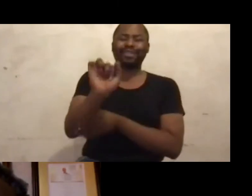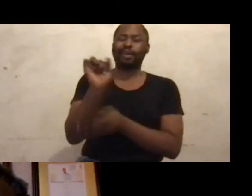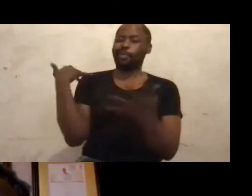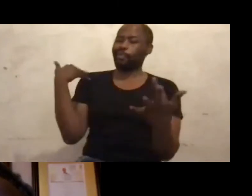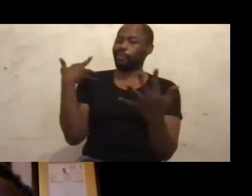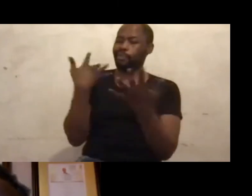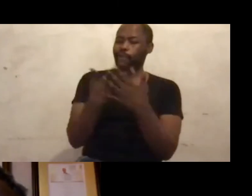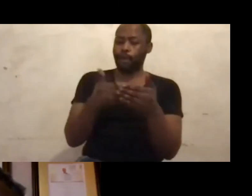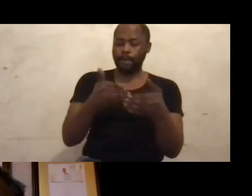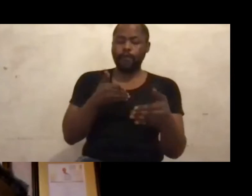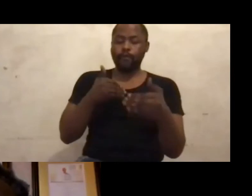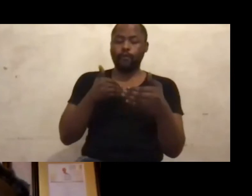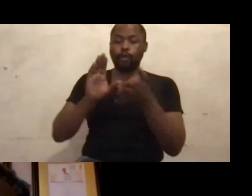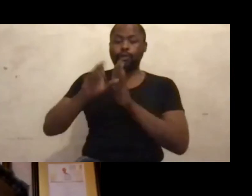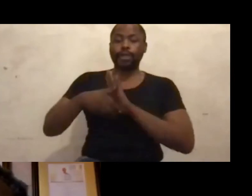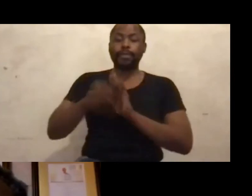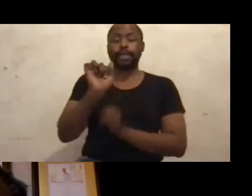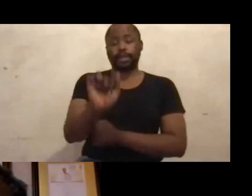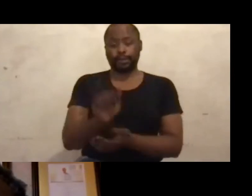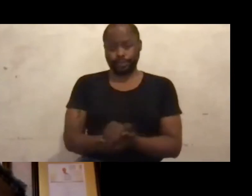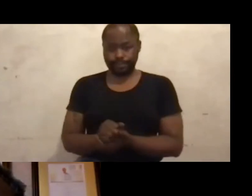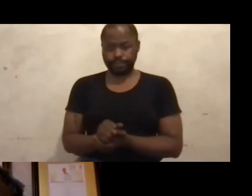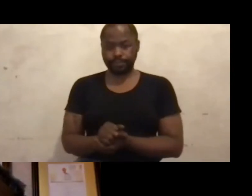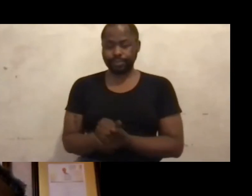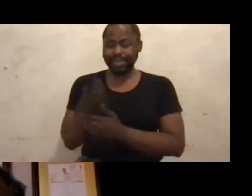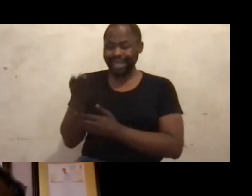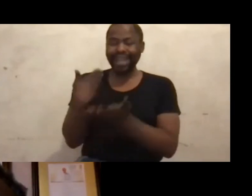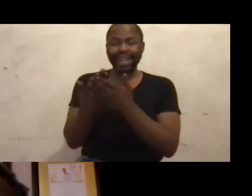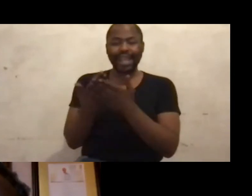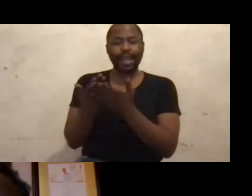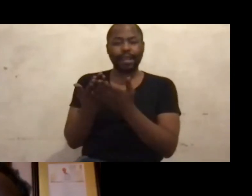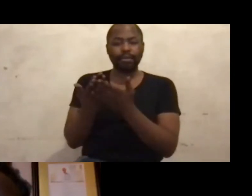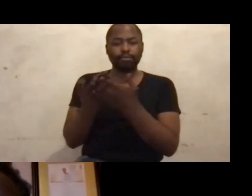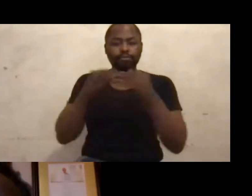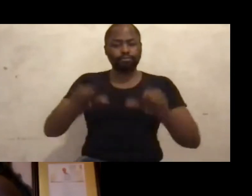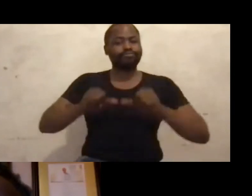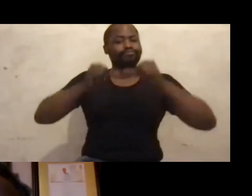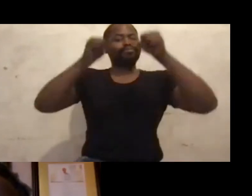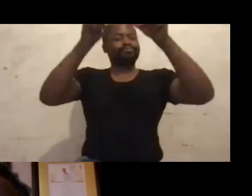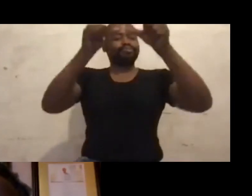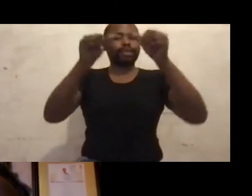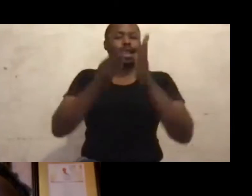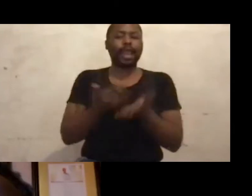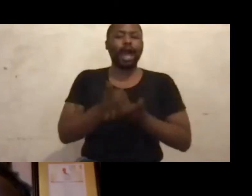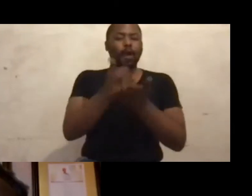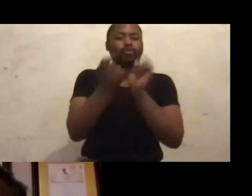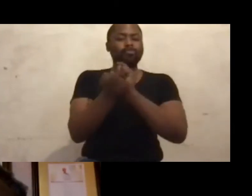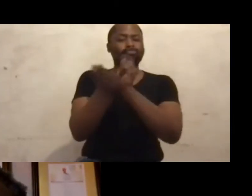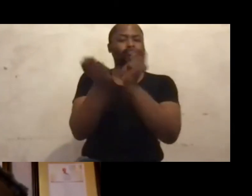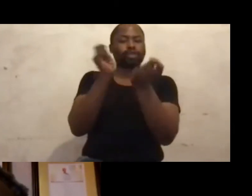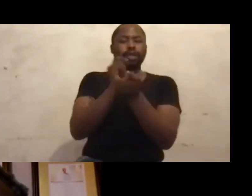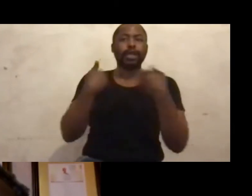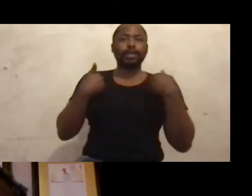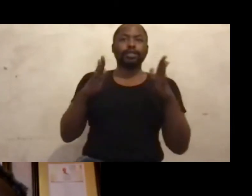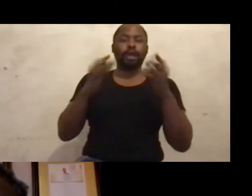your disability. And those are able to propel you forward so you can rise again and start looking at life